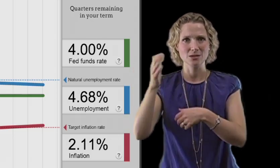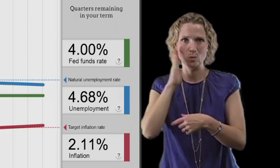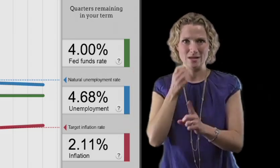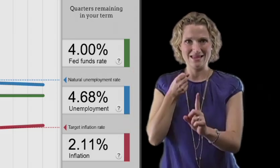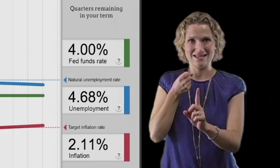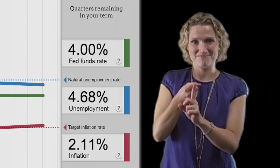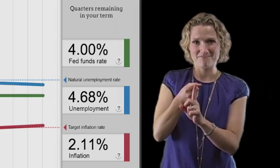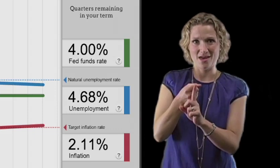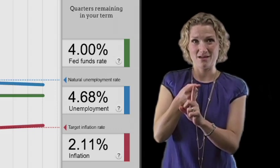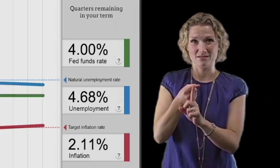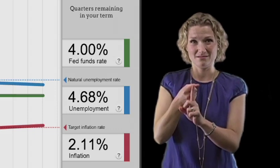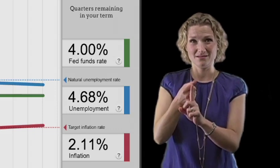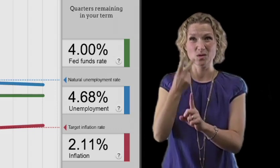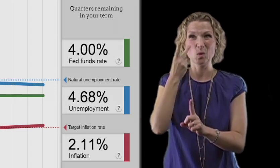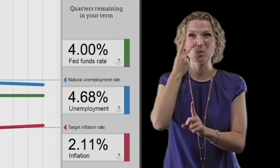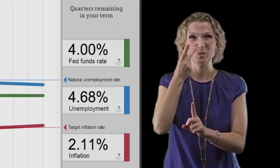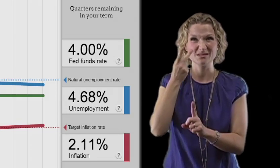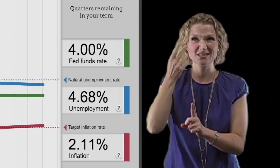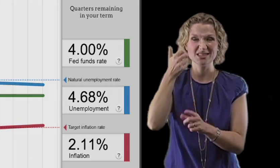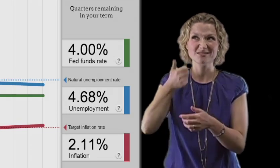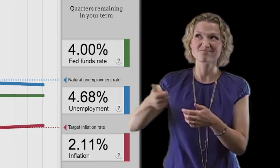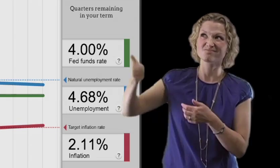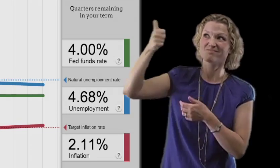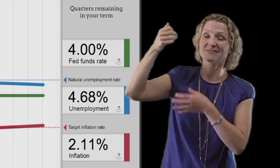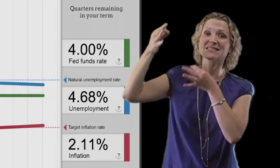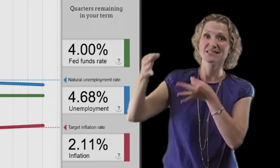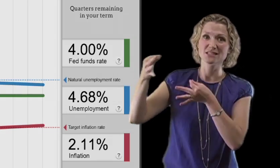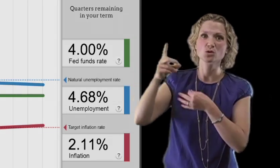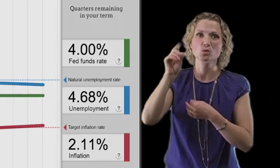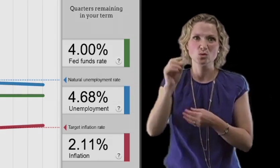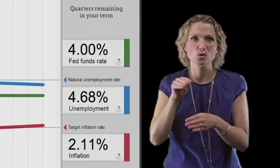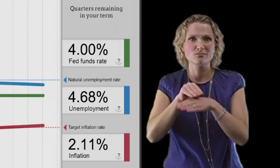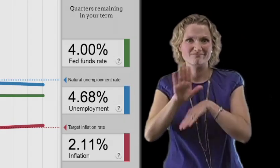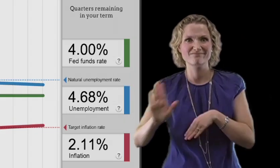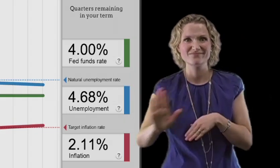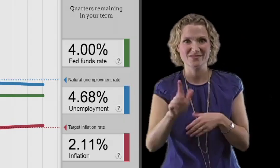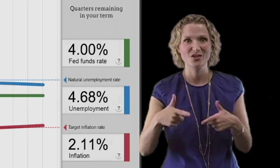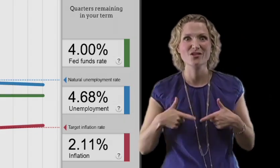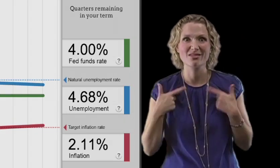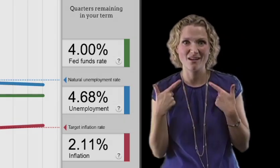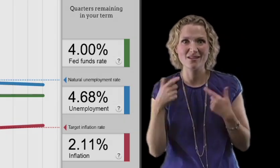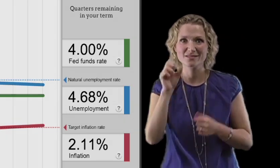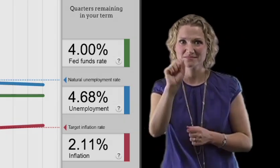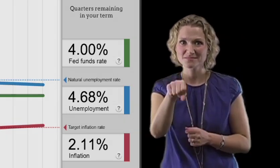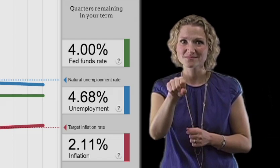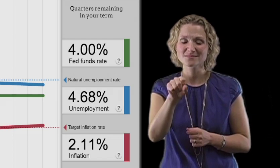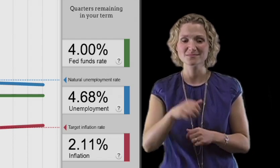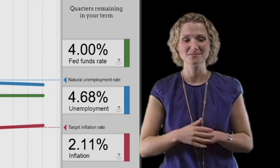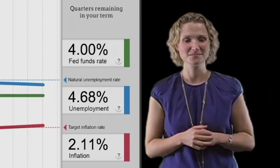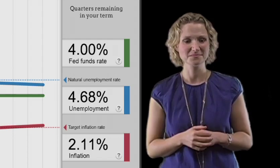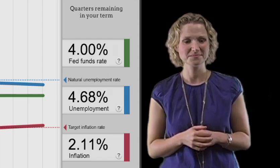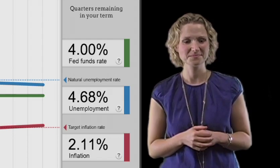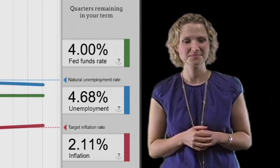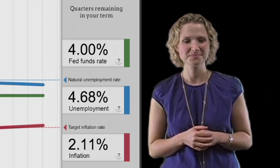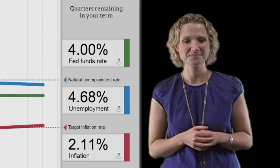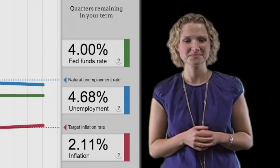Price increases. And they'll see the impacts of those decisions made high up on their lives.